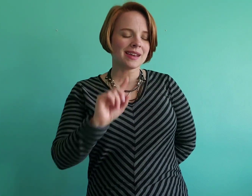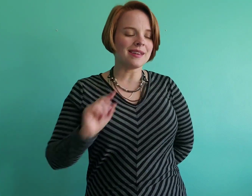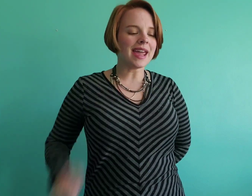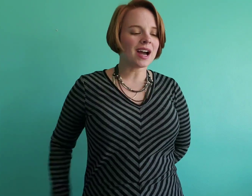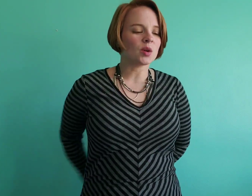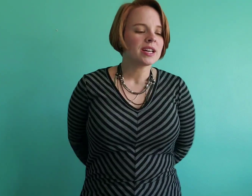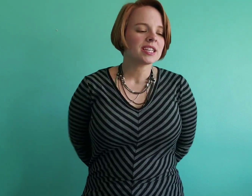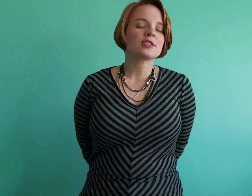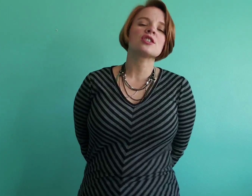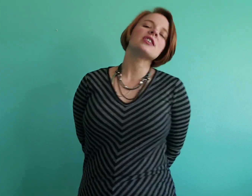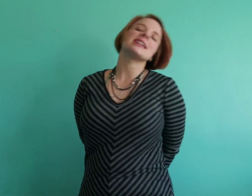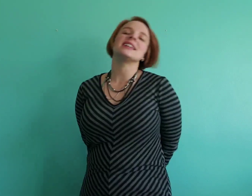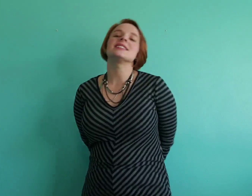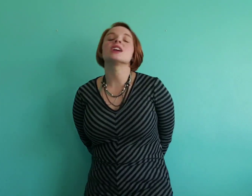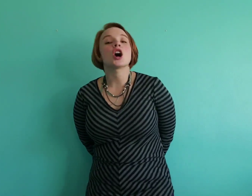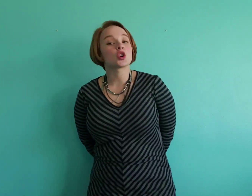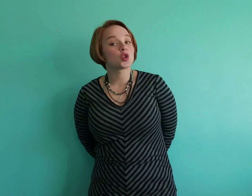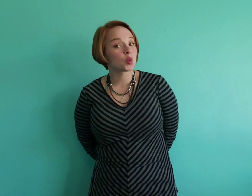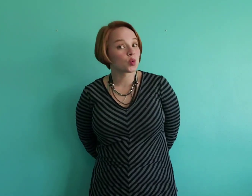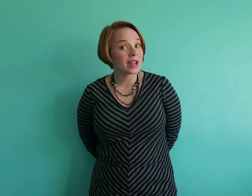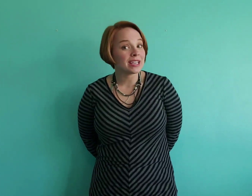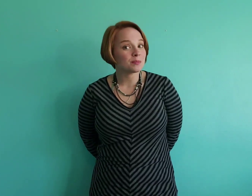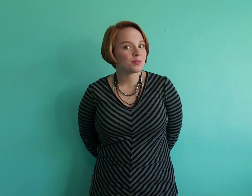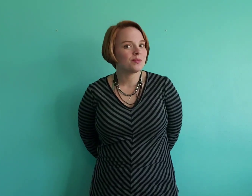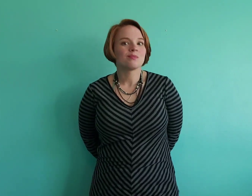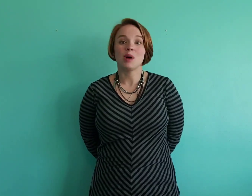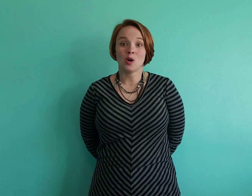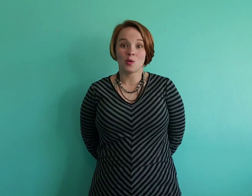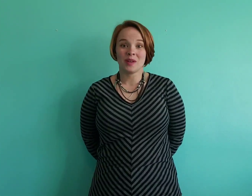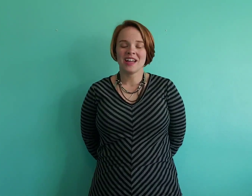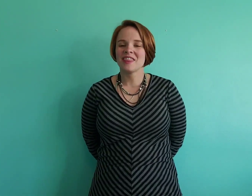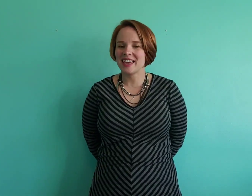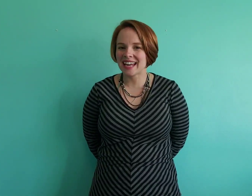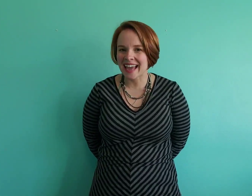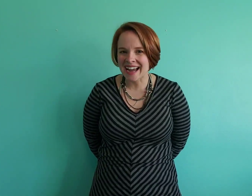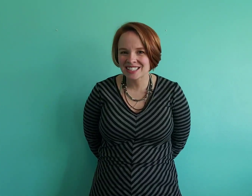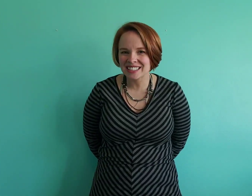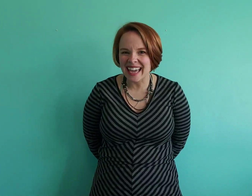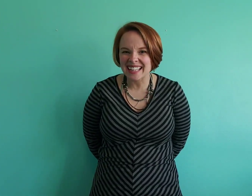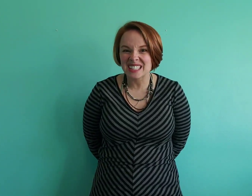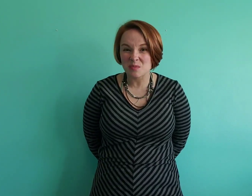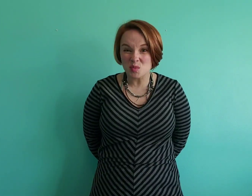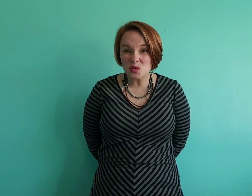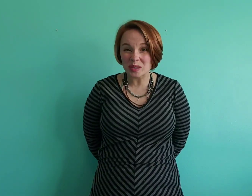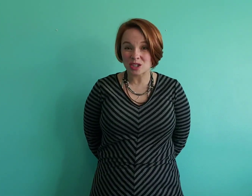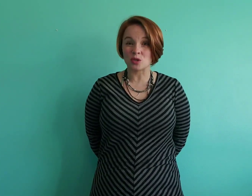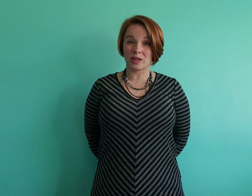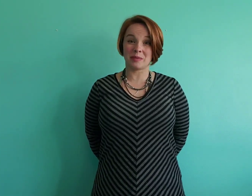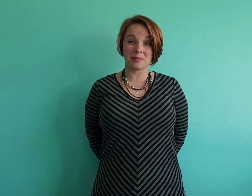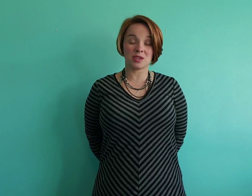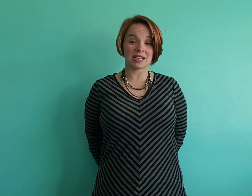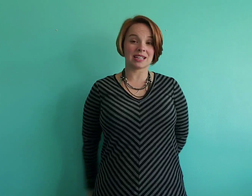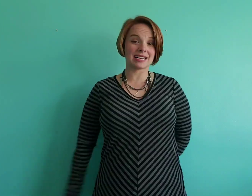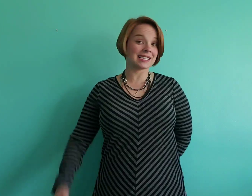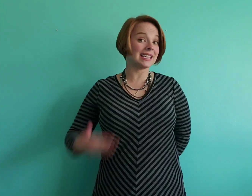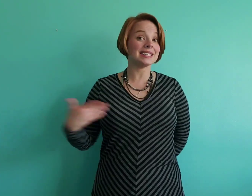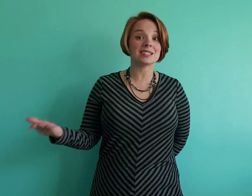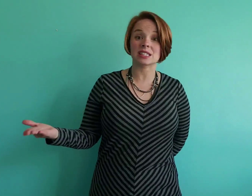Now, here is a great poem that I actually add some movement to in my music class and it's